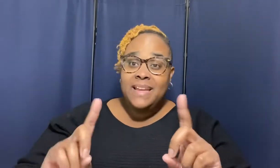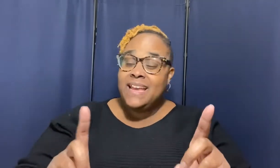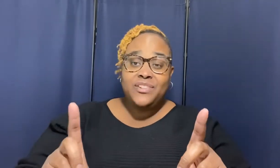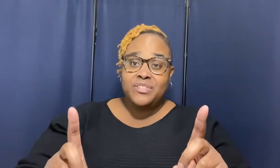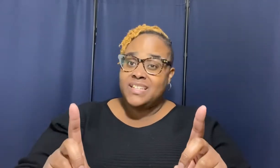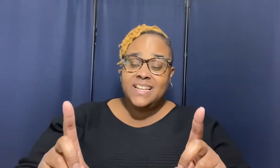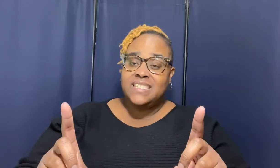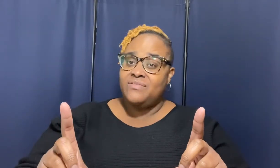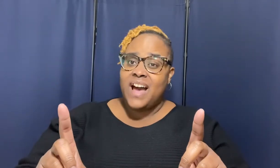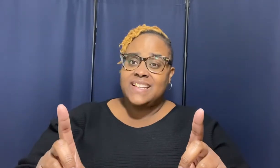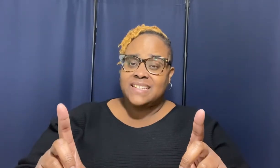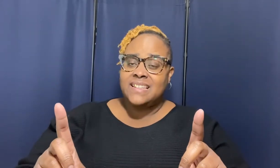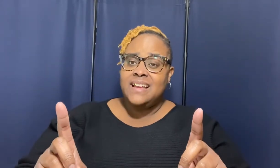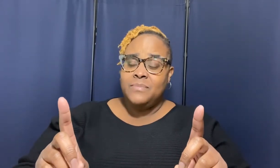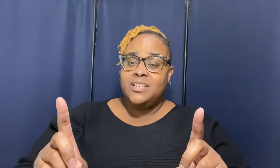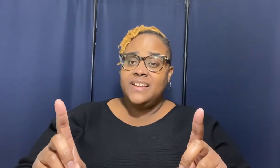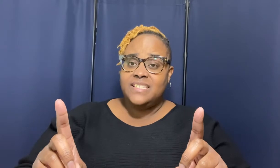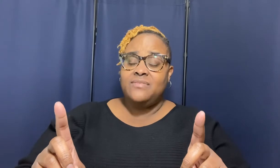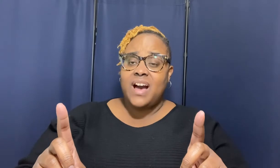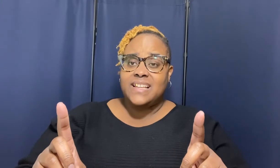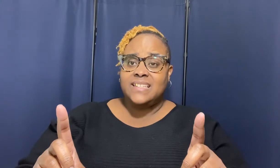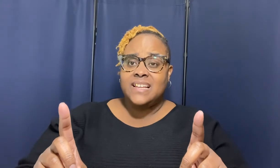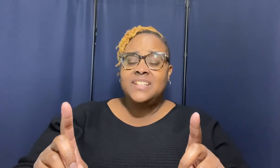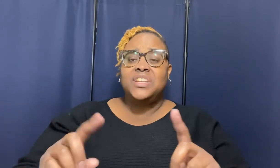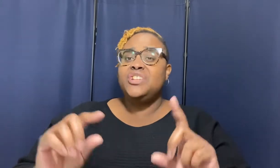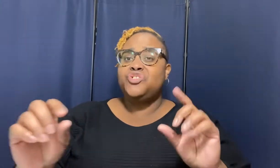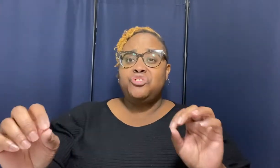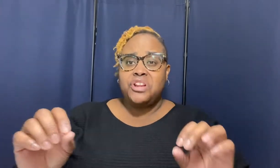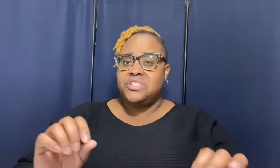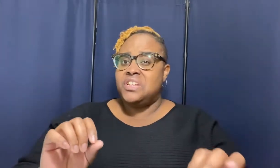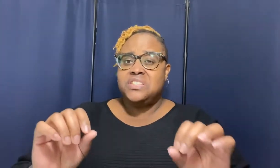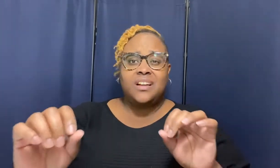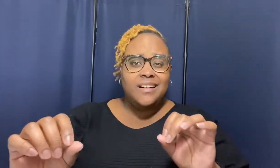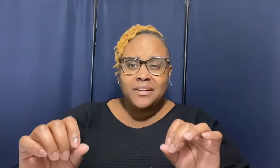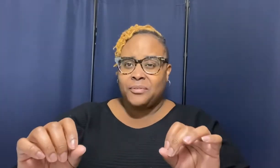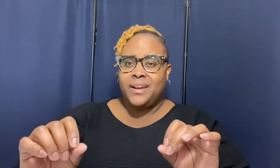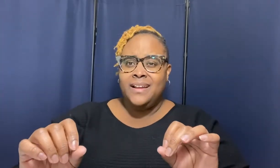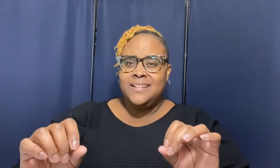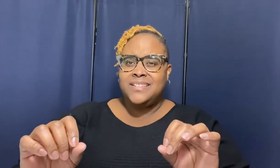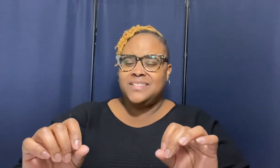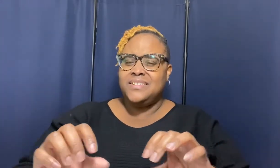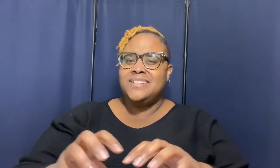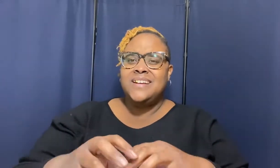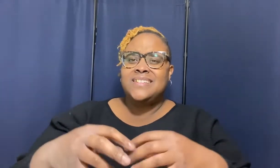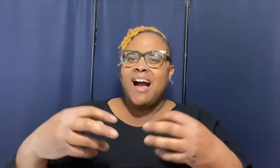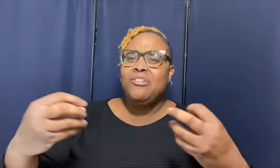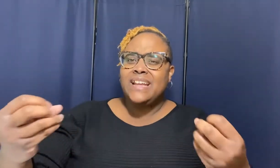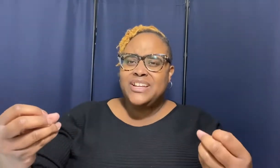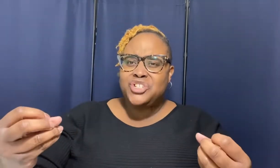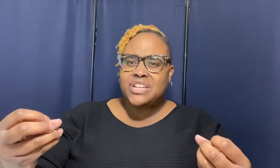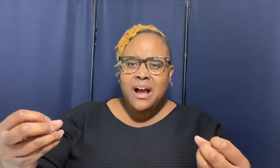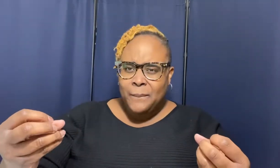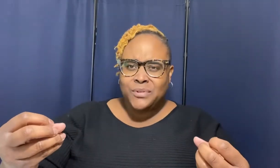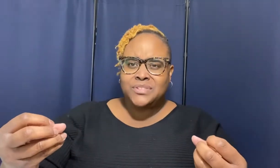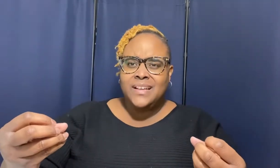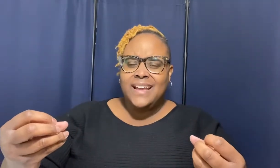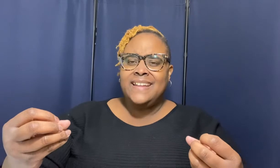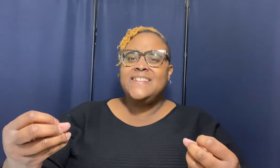ignorant to his devices to his devices to his tricks to his connery to to to all of his shambles and his